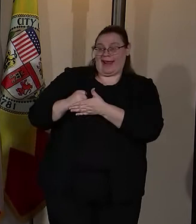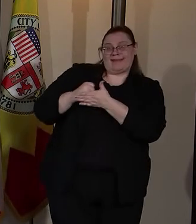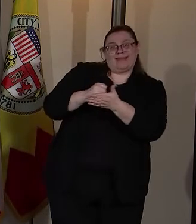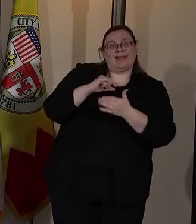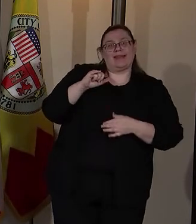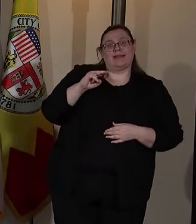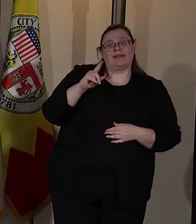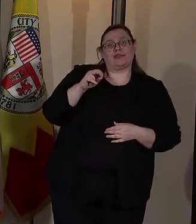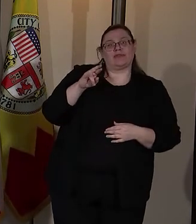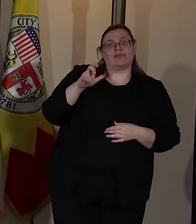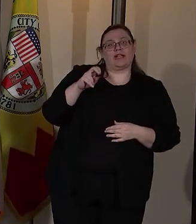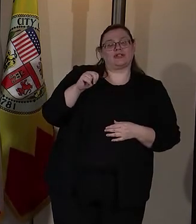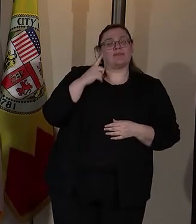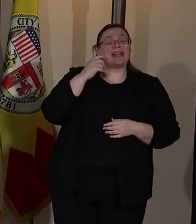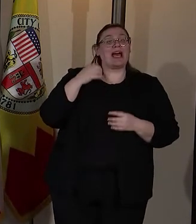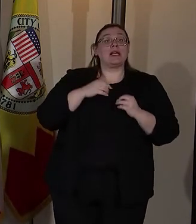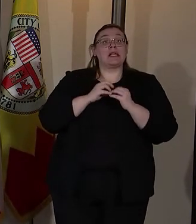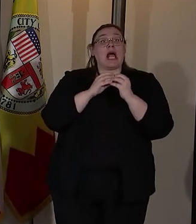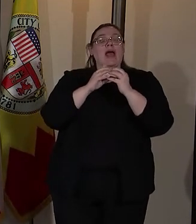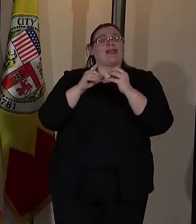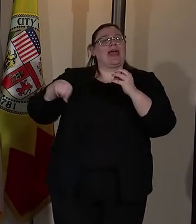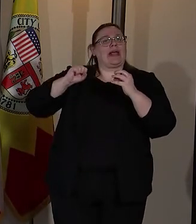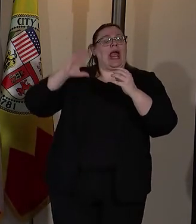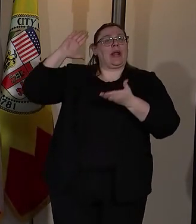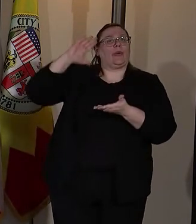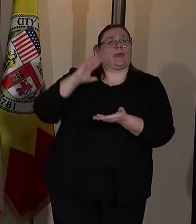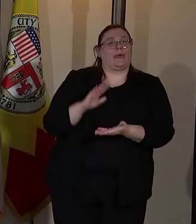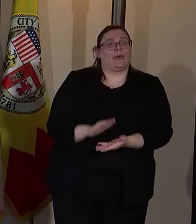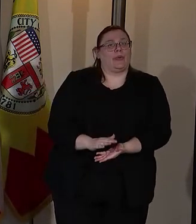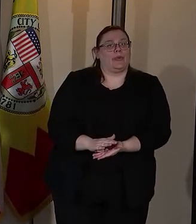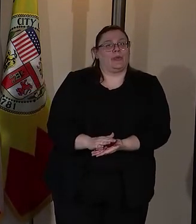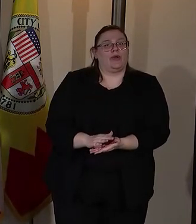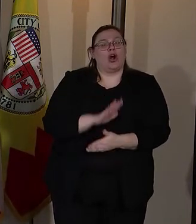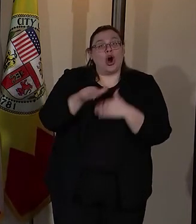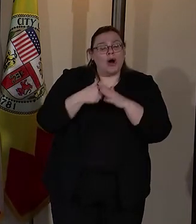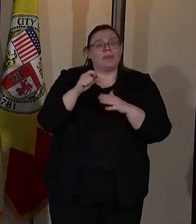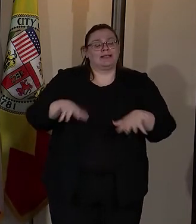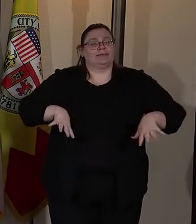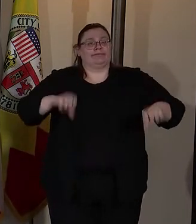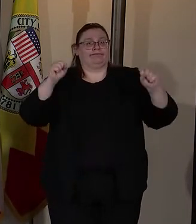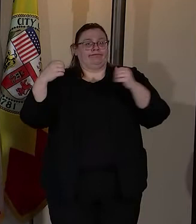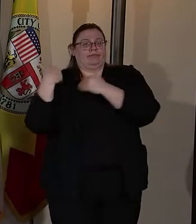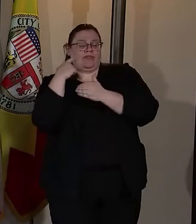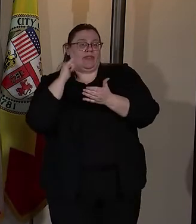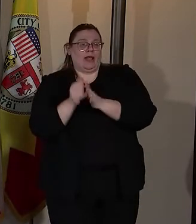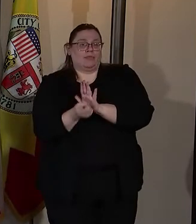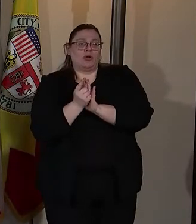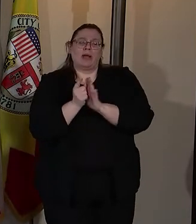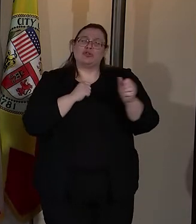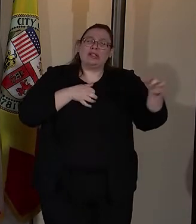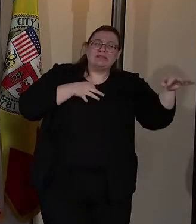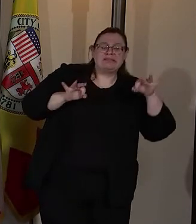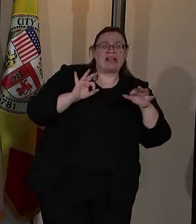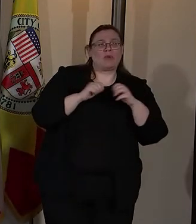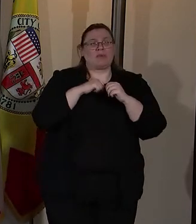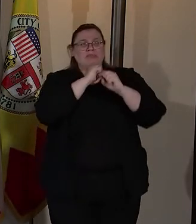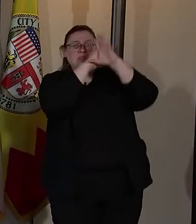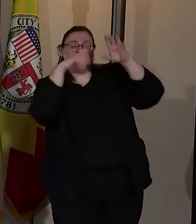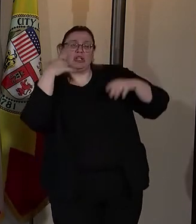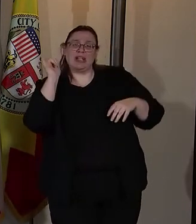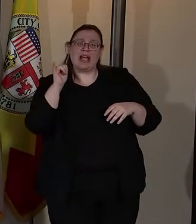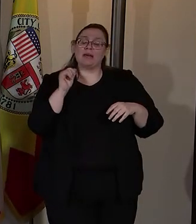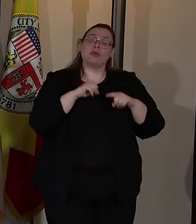-escalation. We all have to own this moment. I'm struggling with how we describe this new paradigm but I think it's community